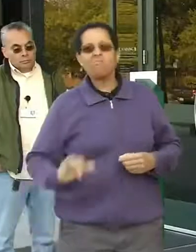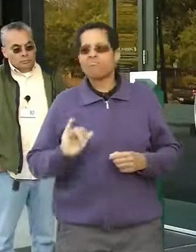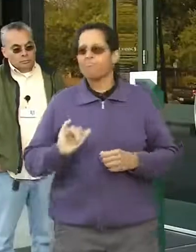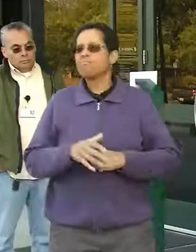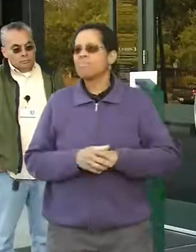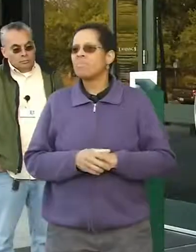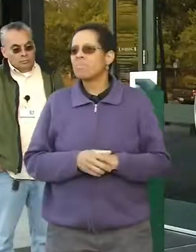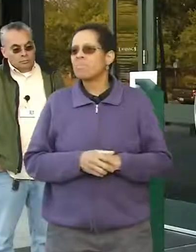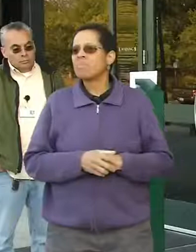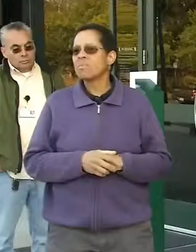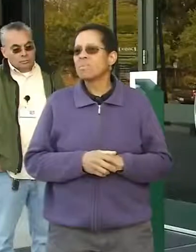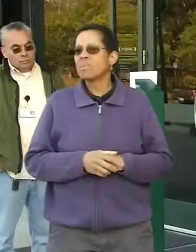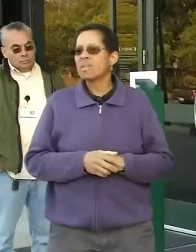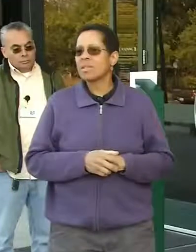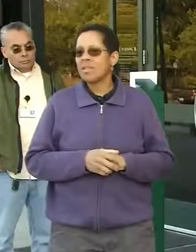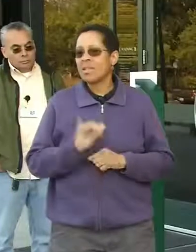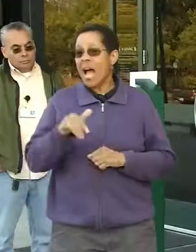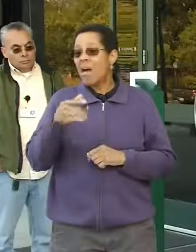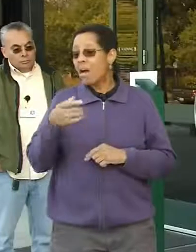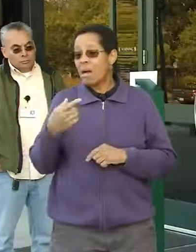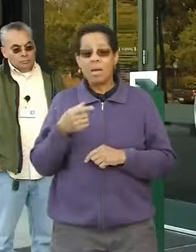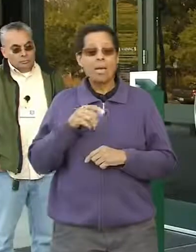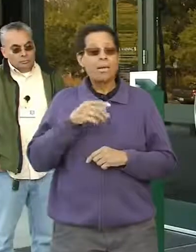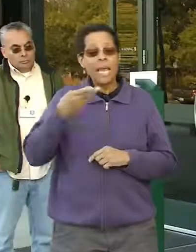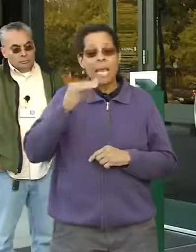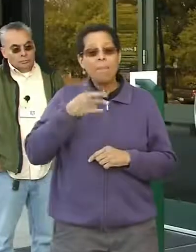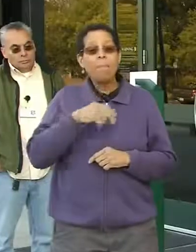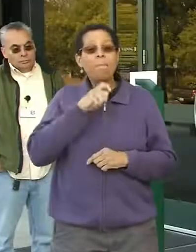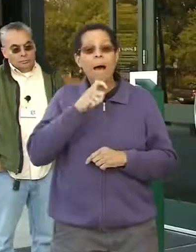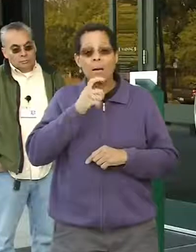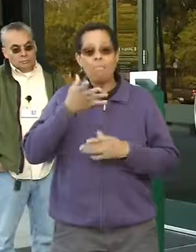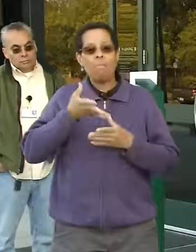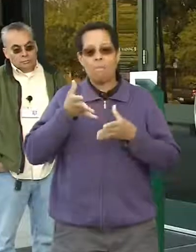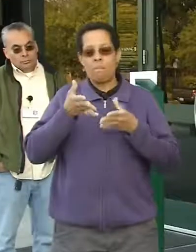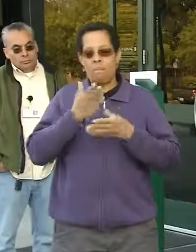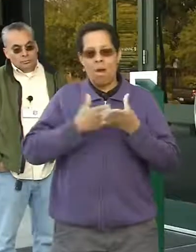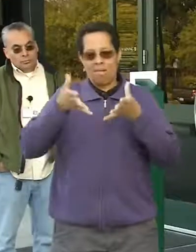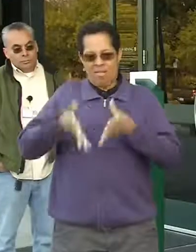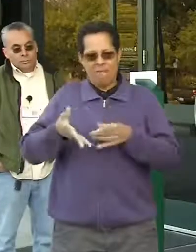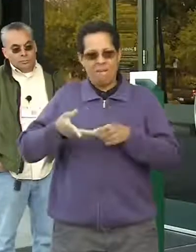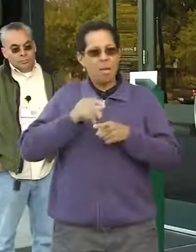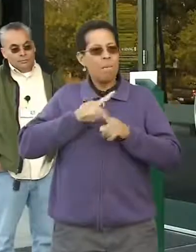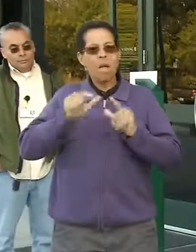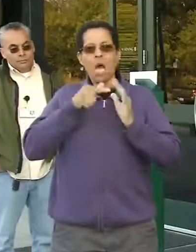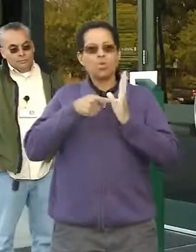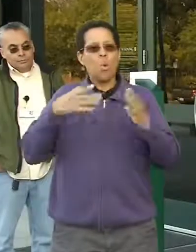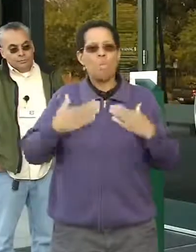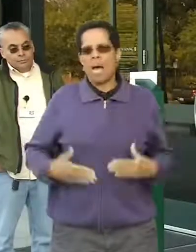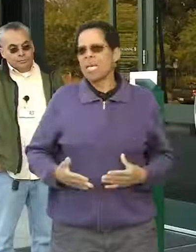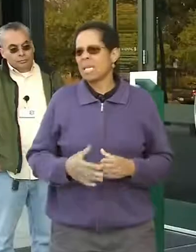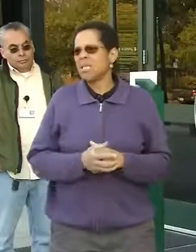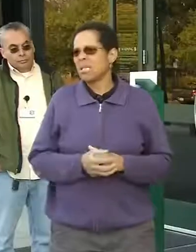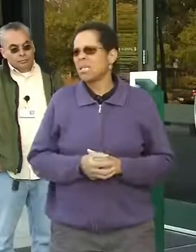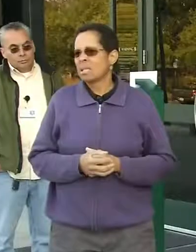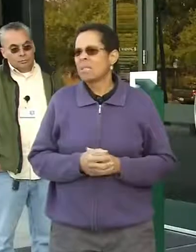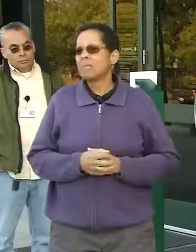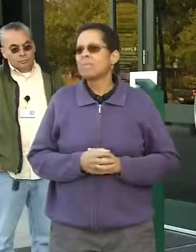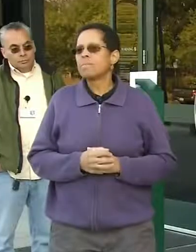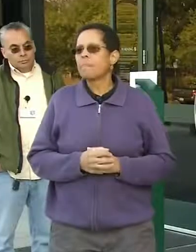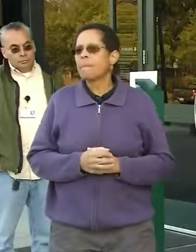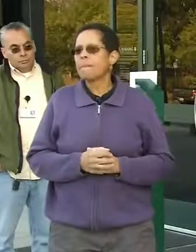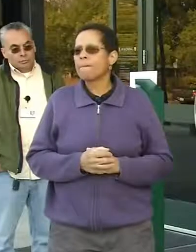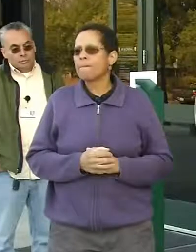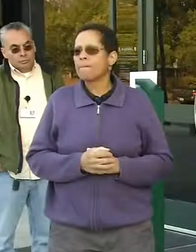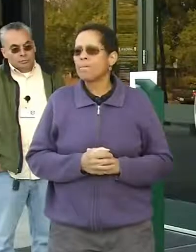What I can tell you is we will do everything in our power to locate all of the missing people. And I promise you that we will